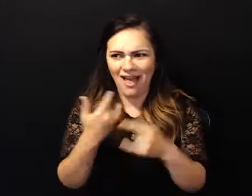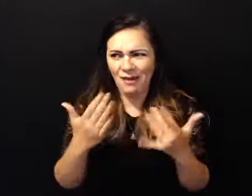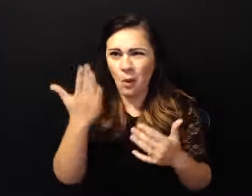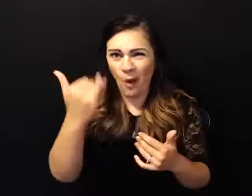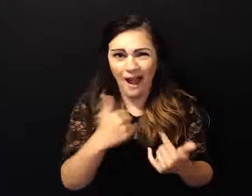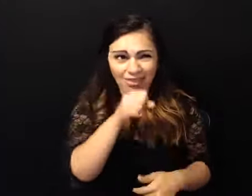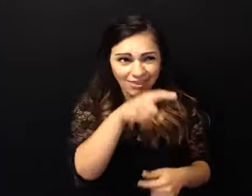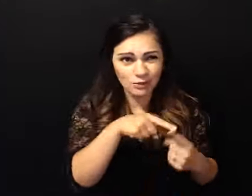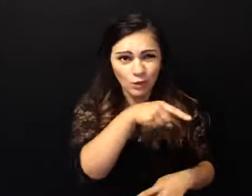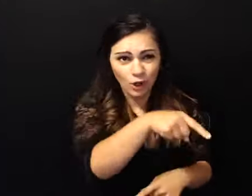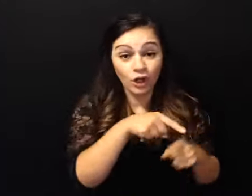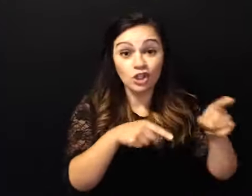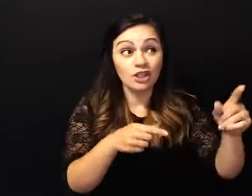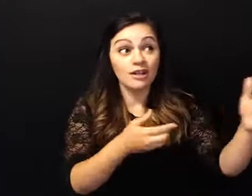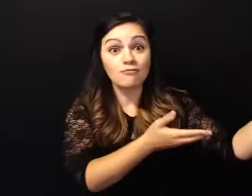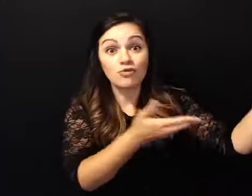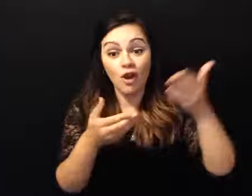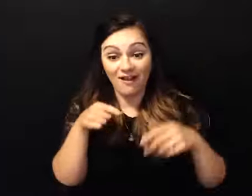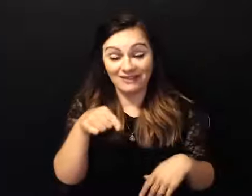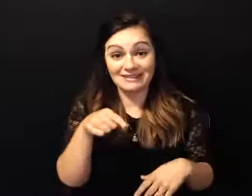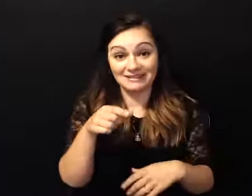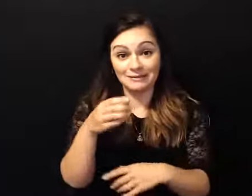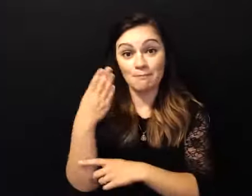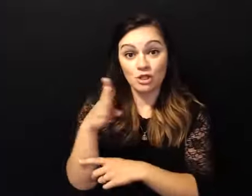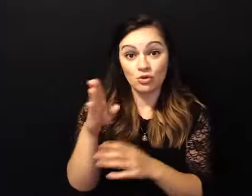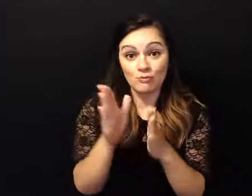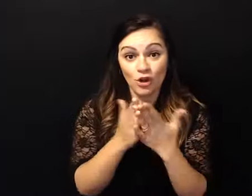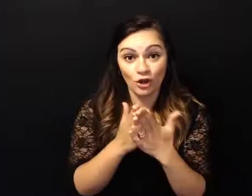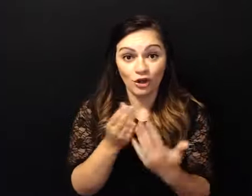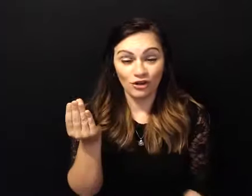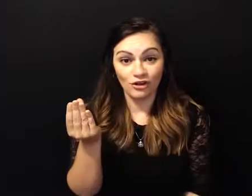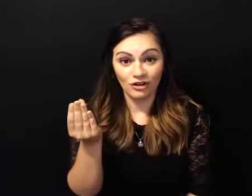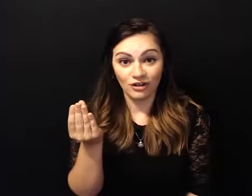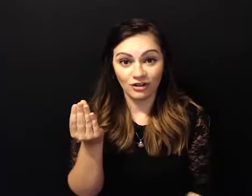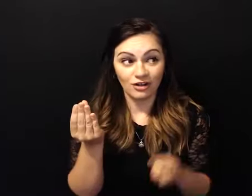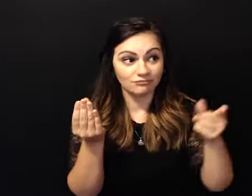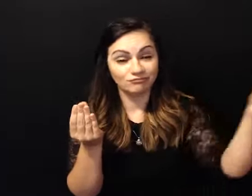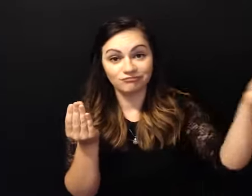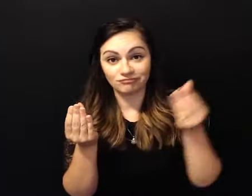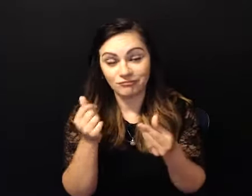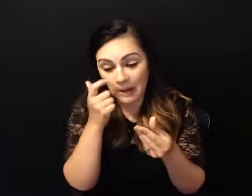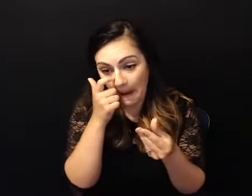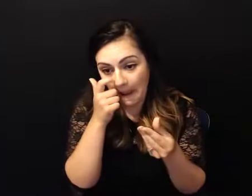book you know um and this is the book that she had you know she came back in with this book and this was in 1992